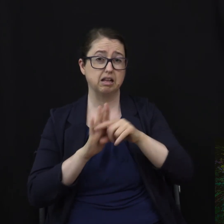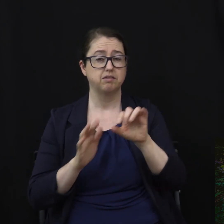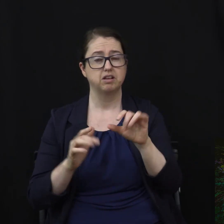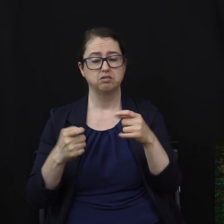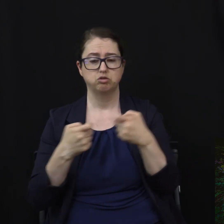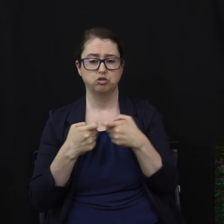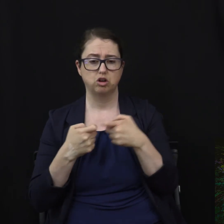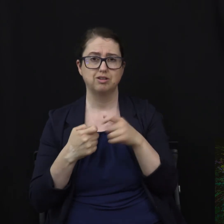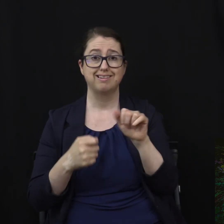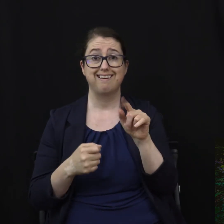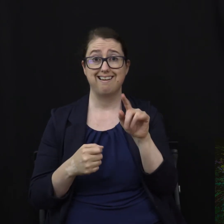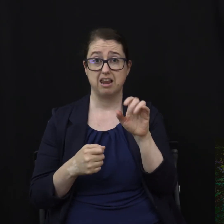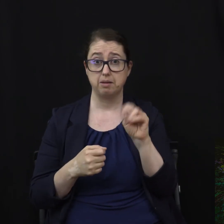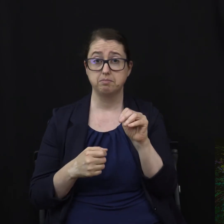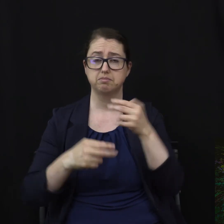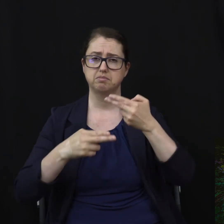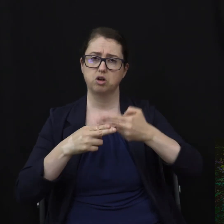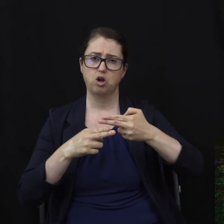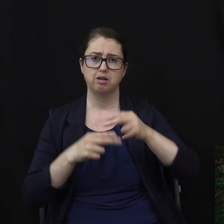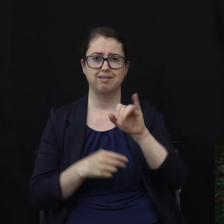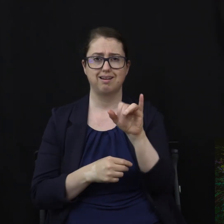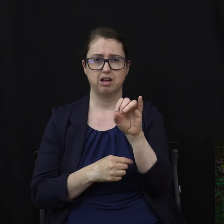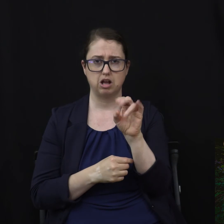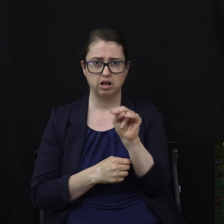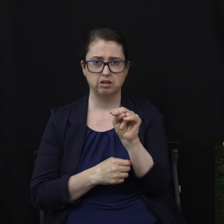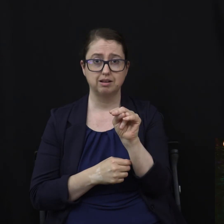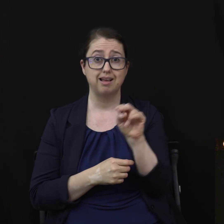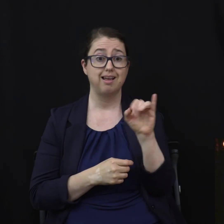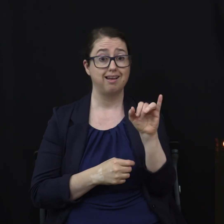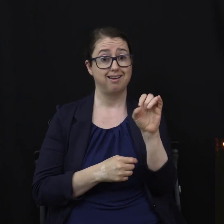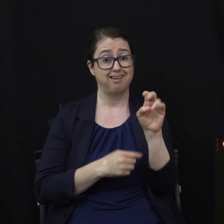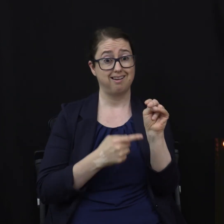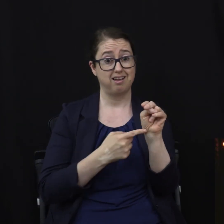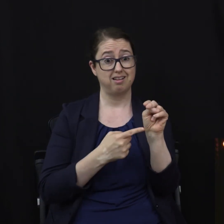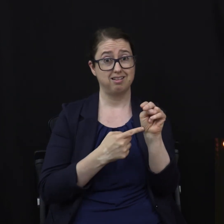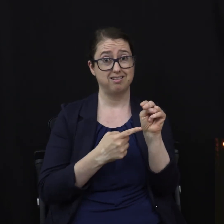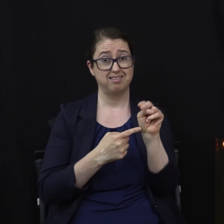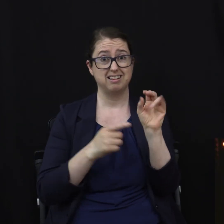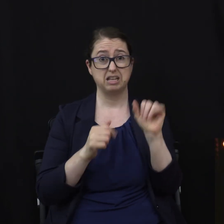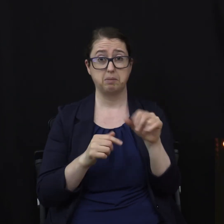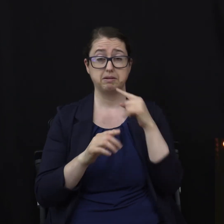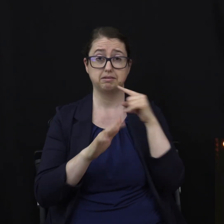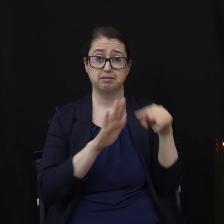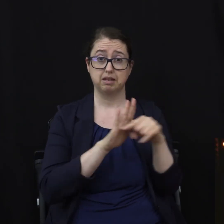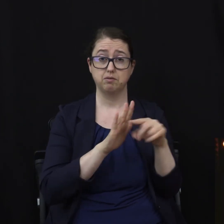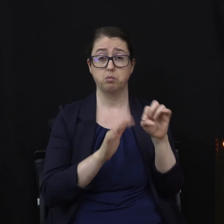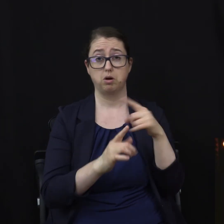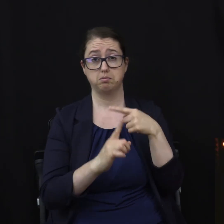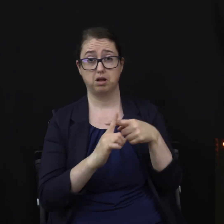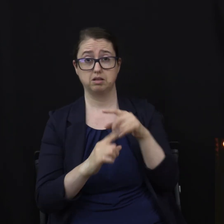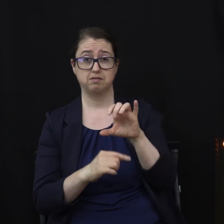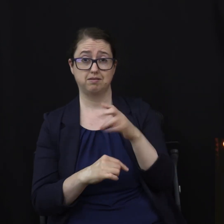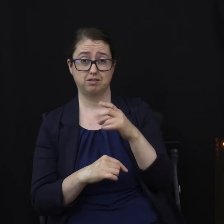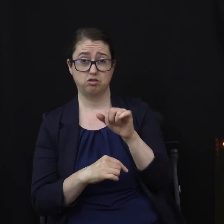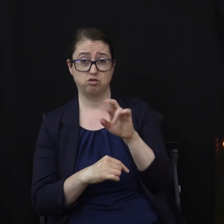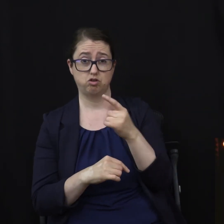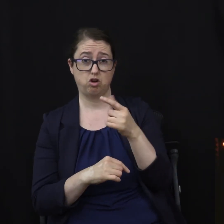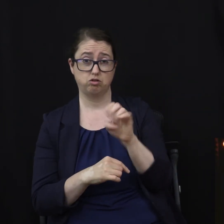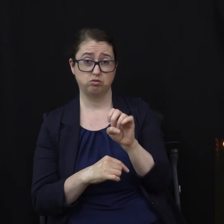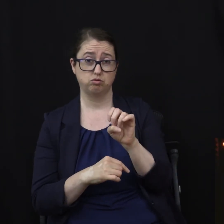is called an ion and an ion can either be negatively or positively charged. These negatively charged